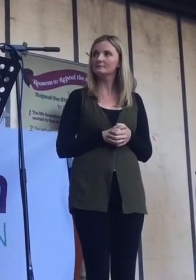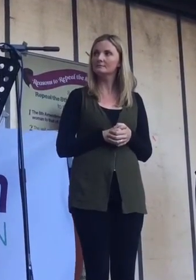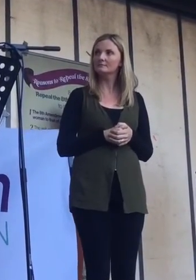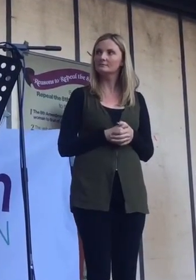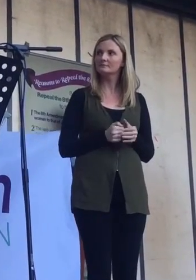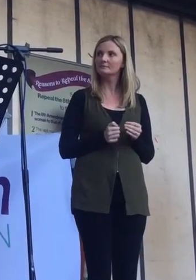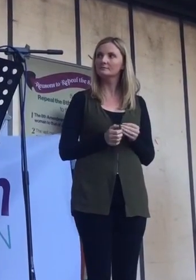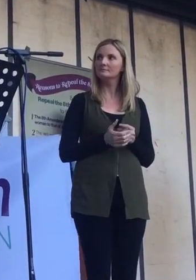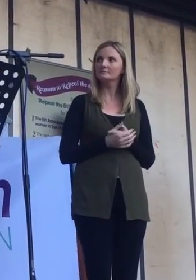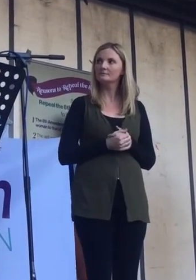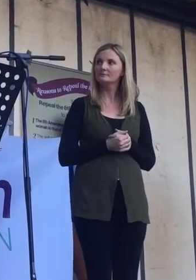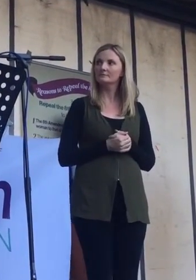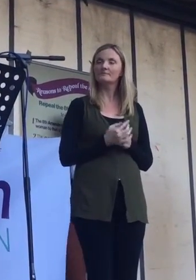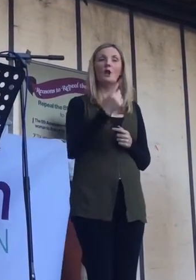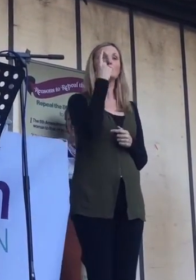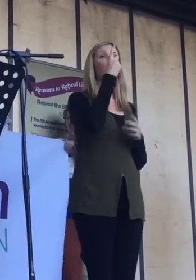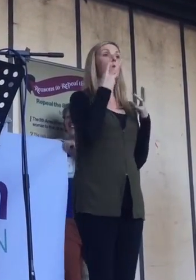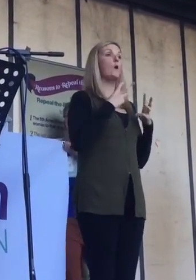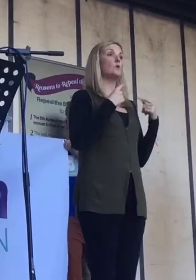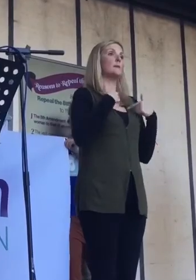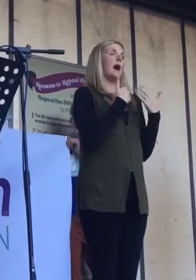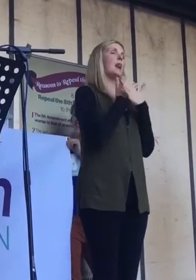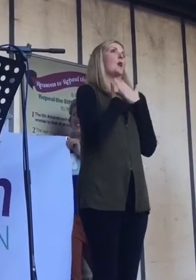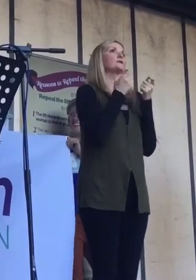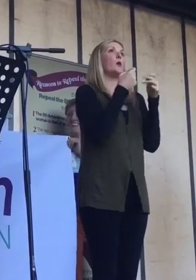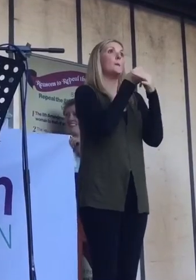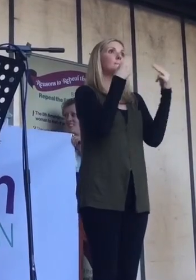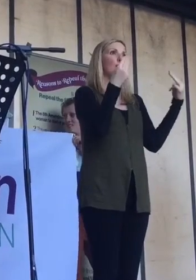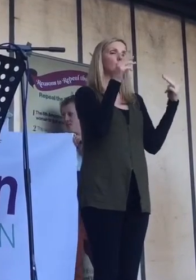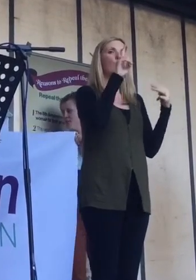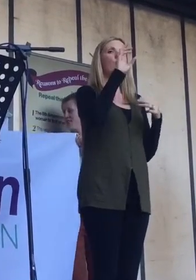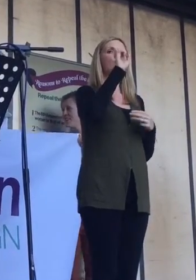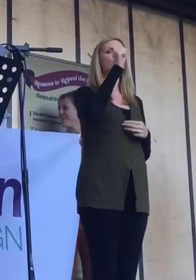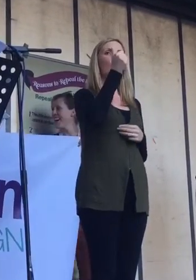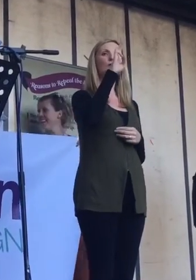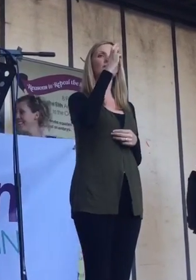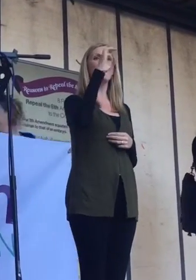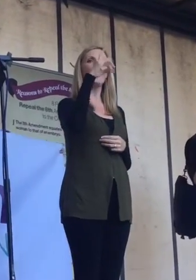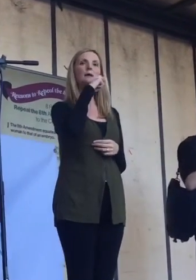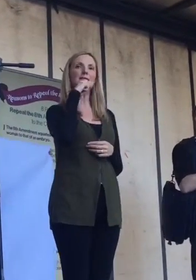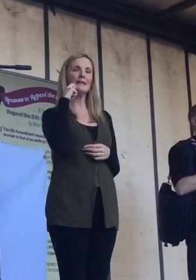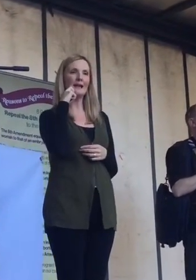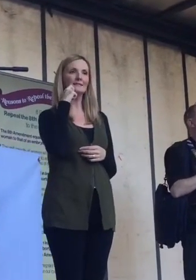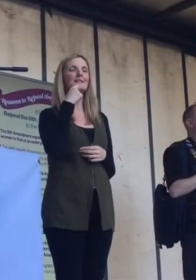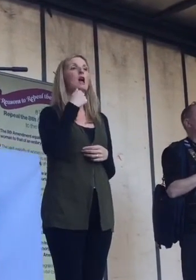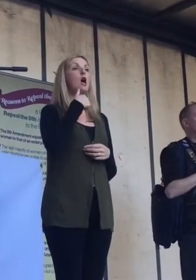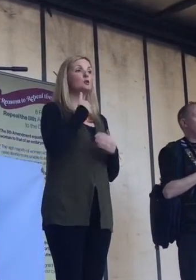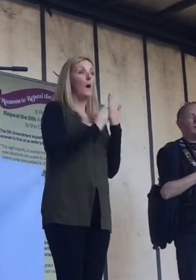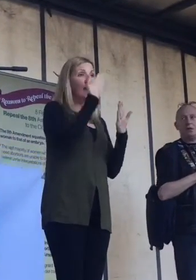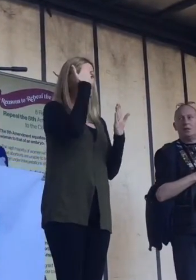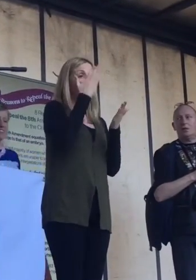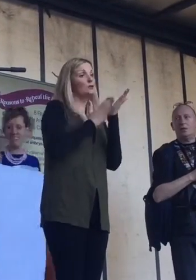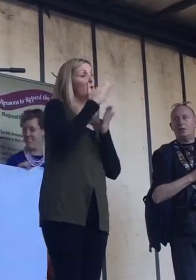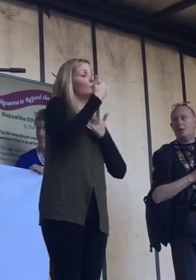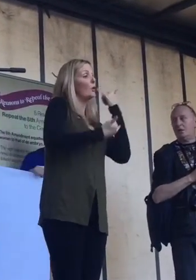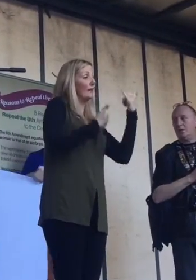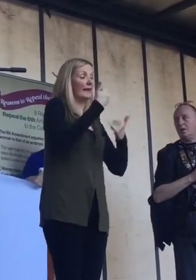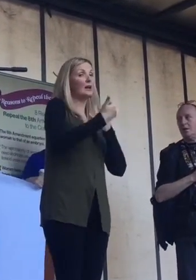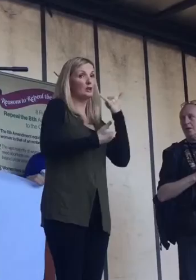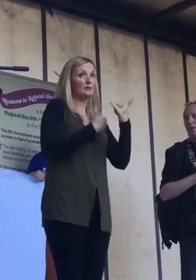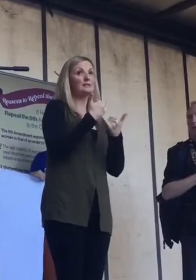As one woman that I love so much once said Rosa Park I have learned over the years That